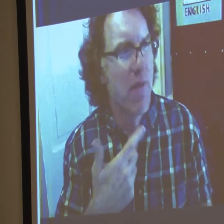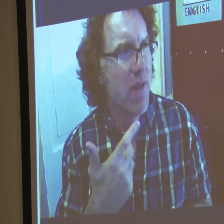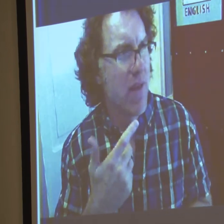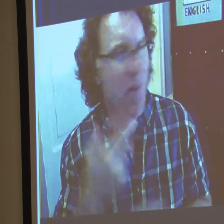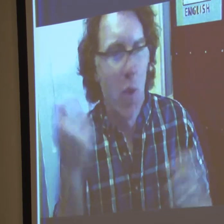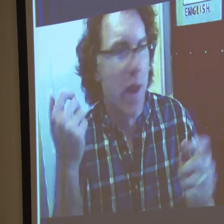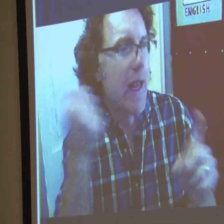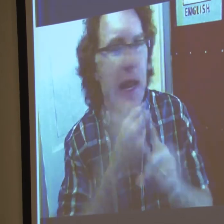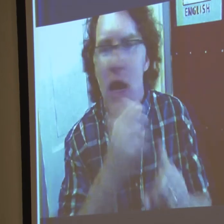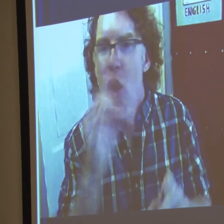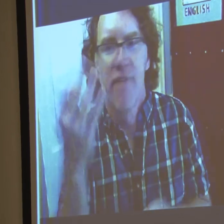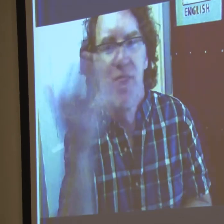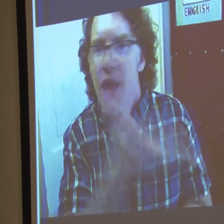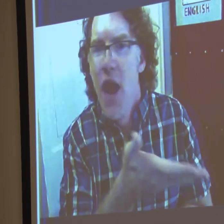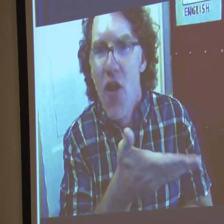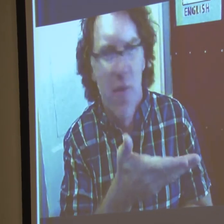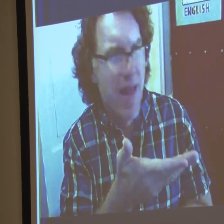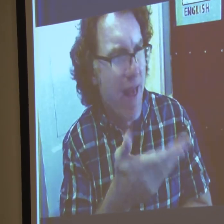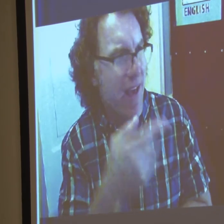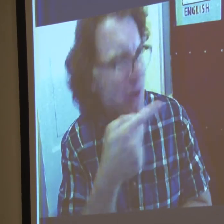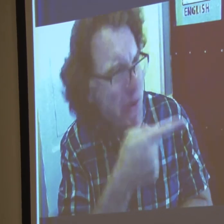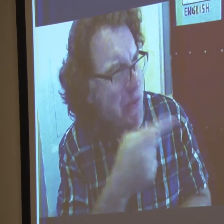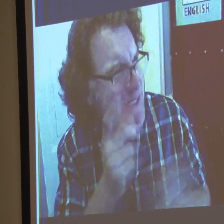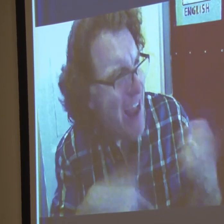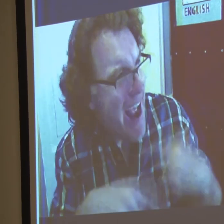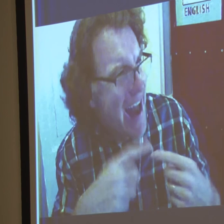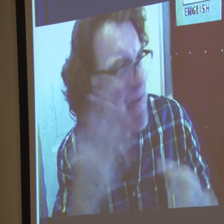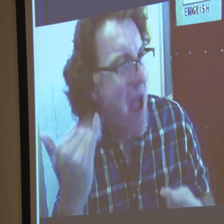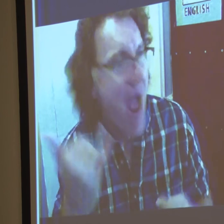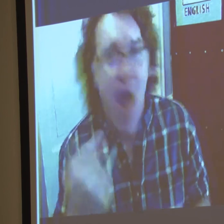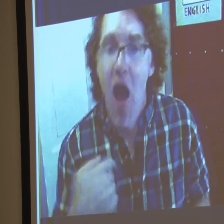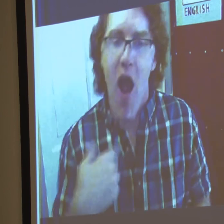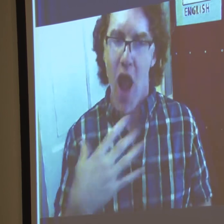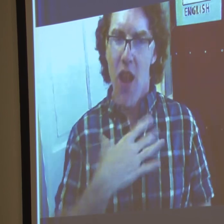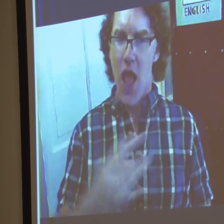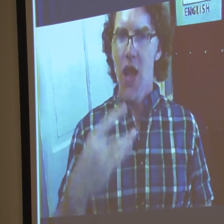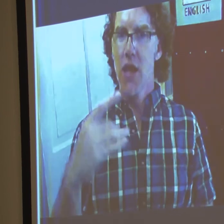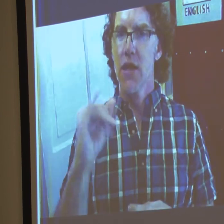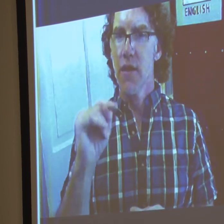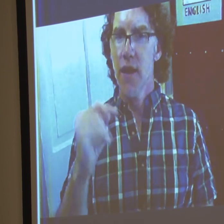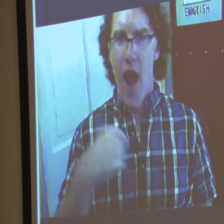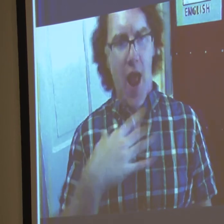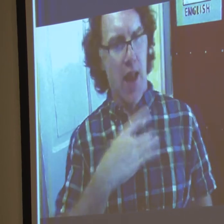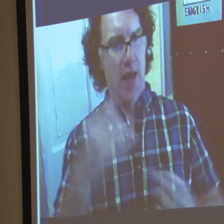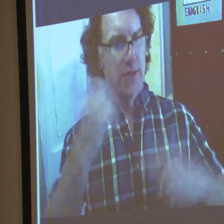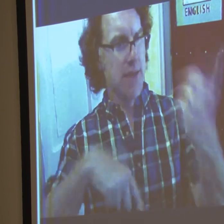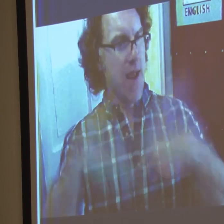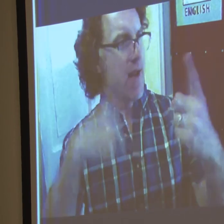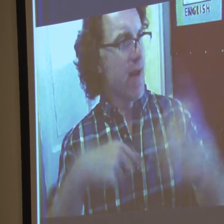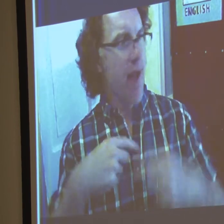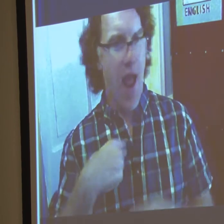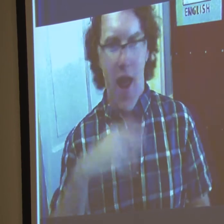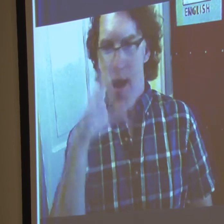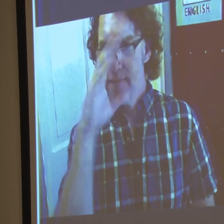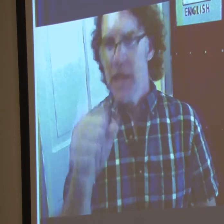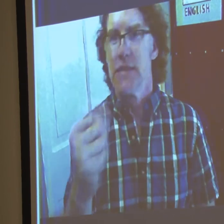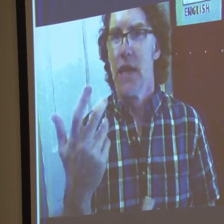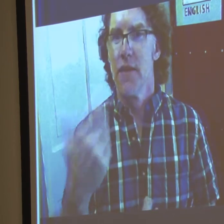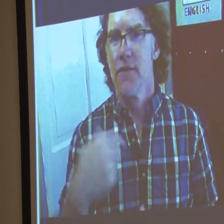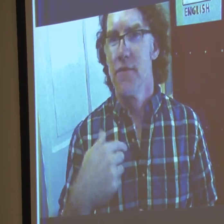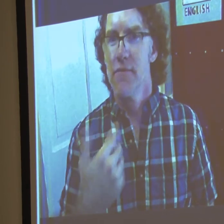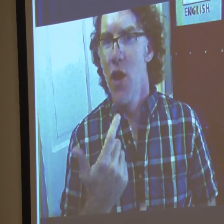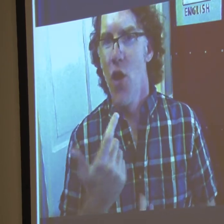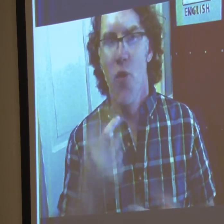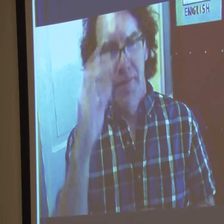he says, I know some sign language and I want to talk to you. And we hit it off immediately. So he